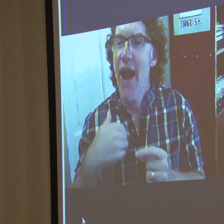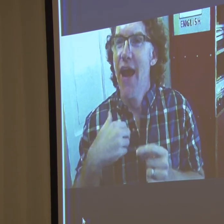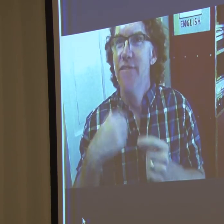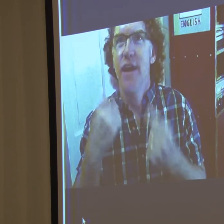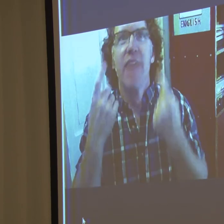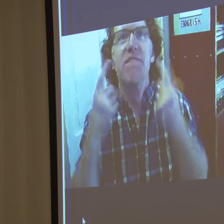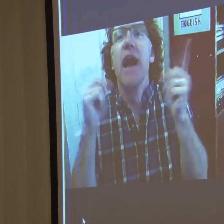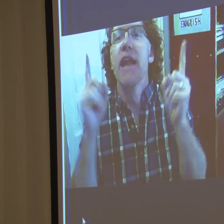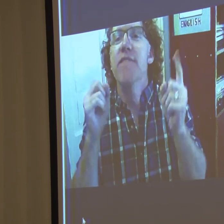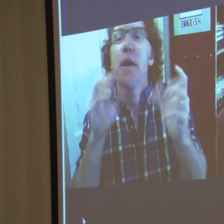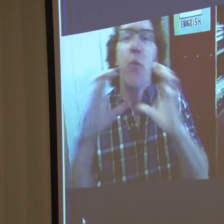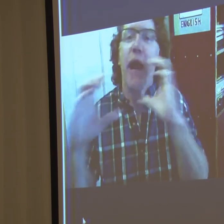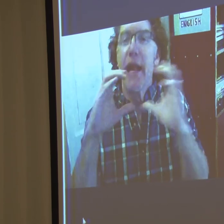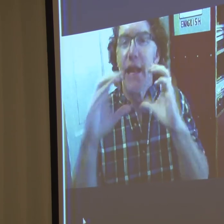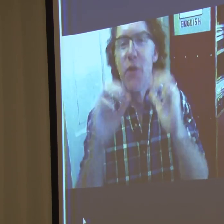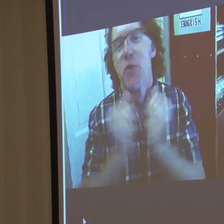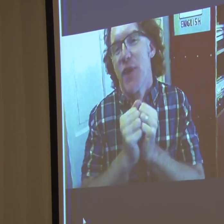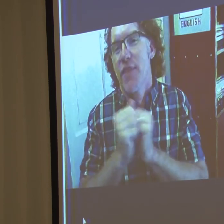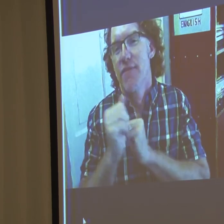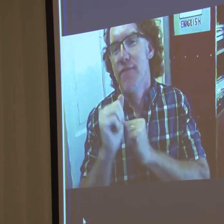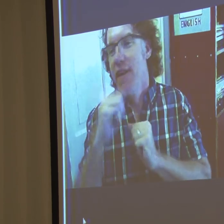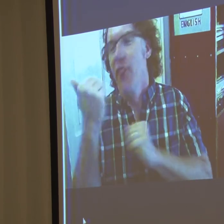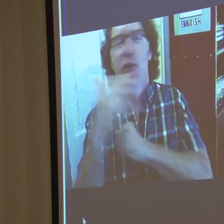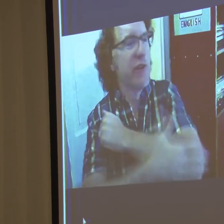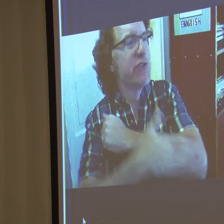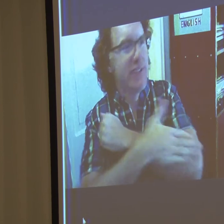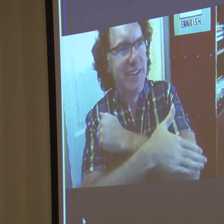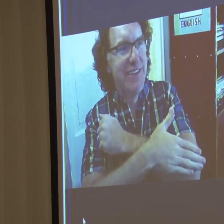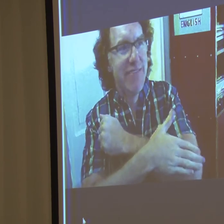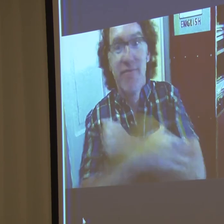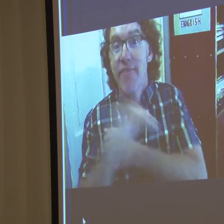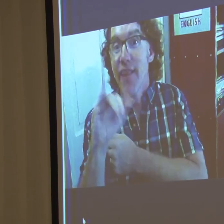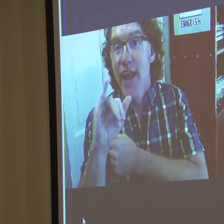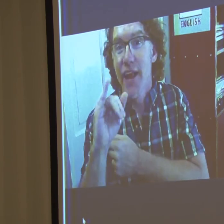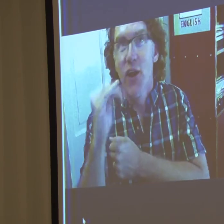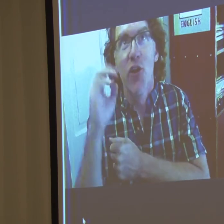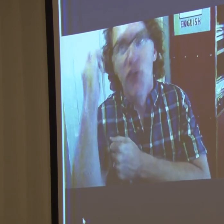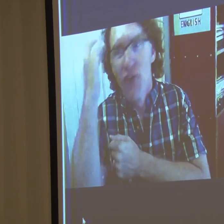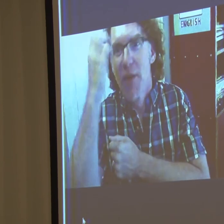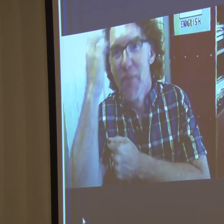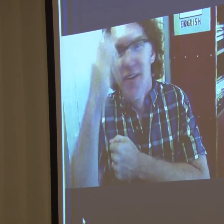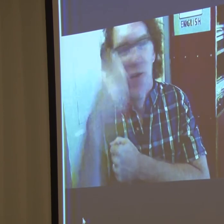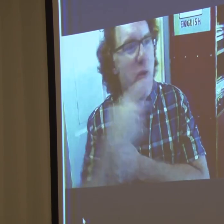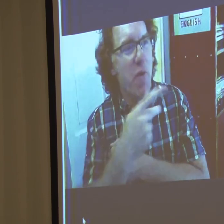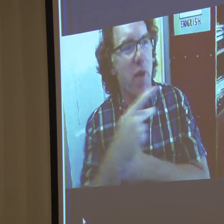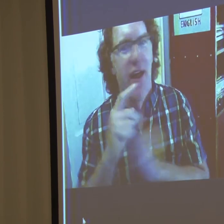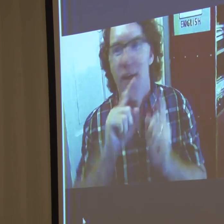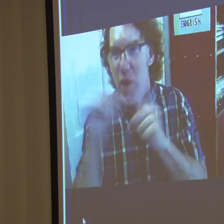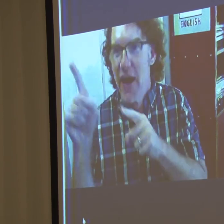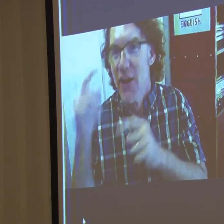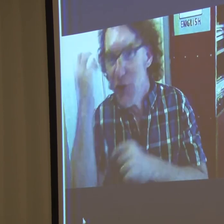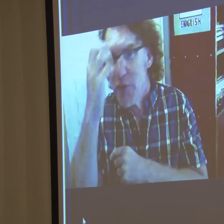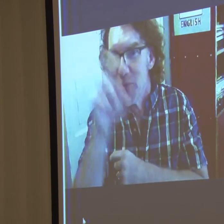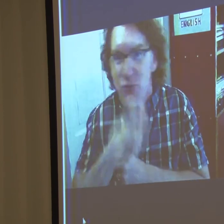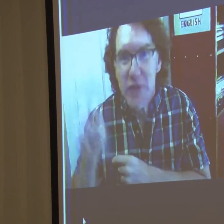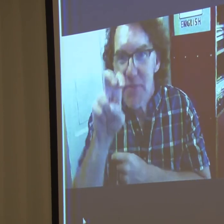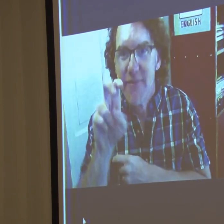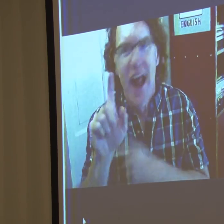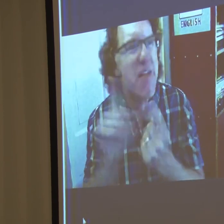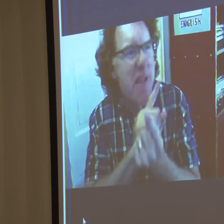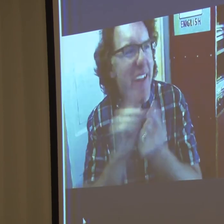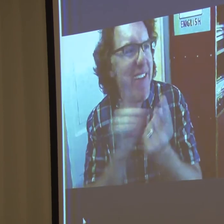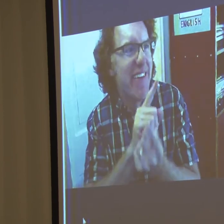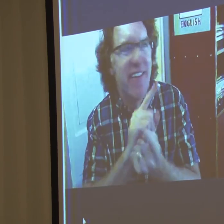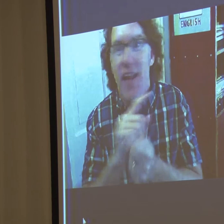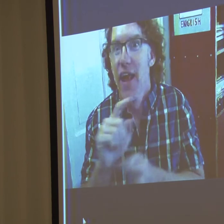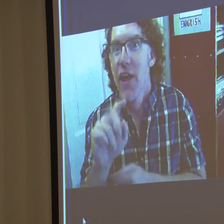ASL is its own language for American Sign Language. I mean, I have learned some sign language. When we